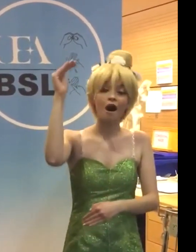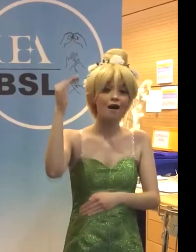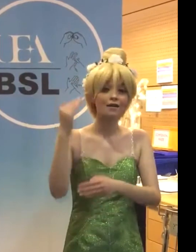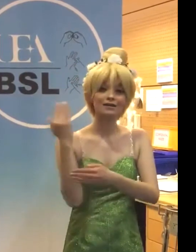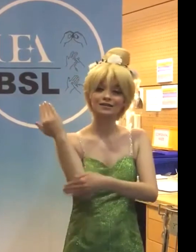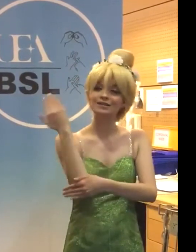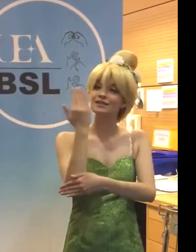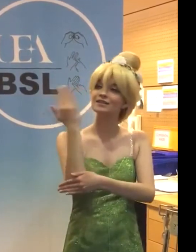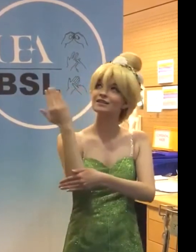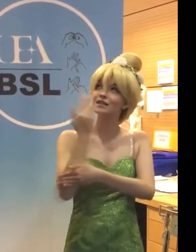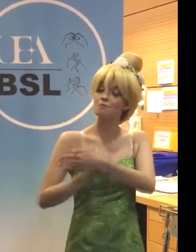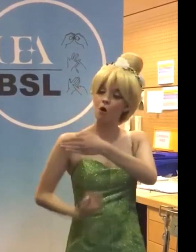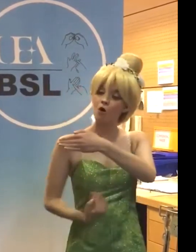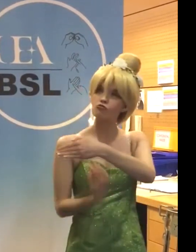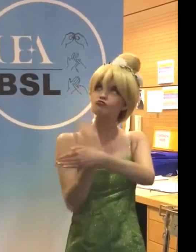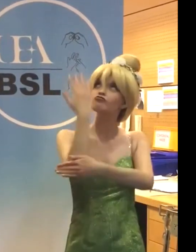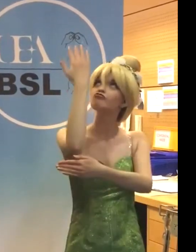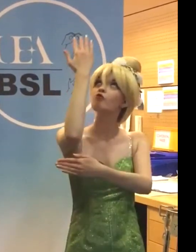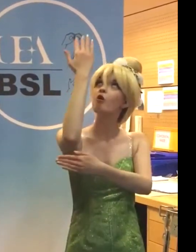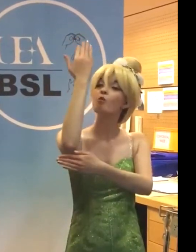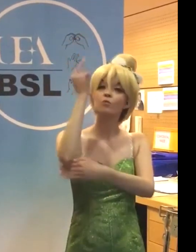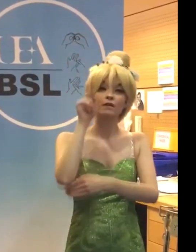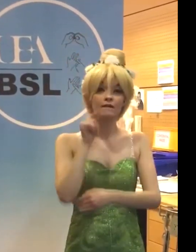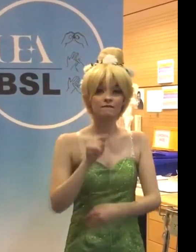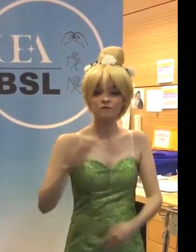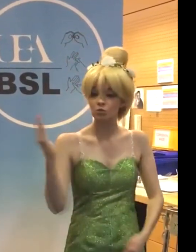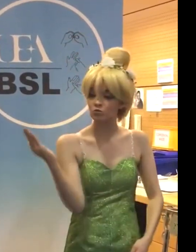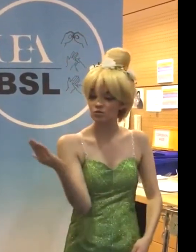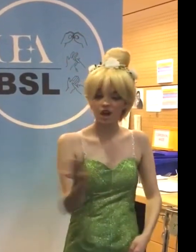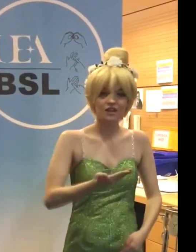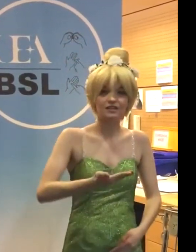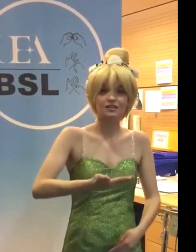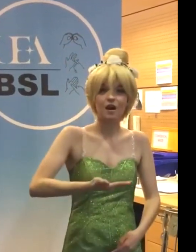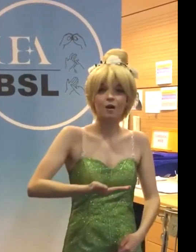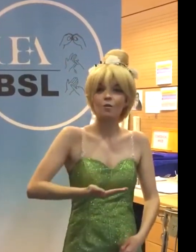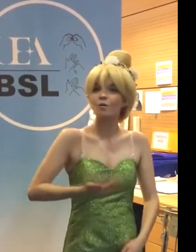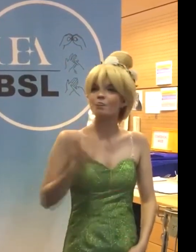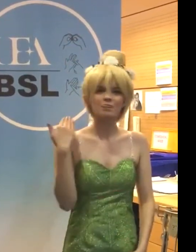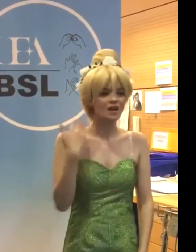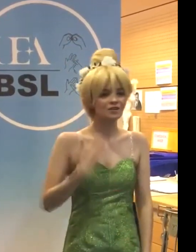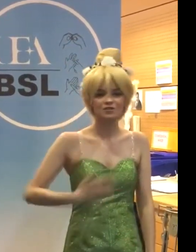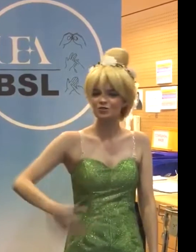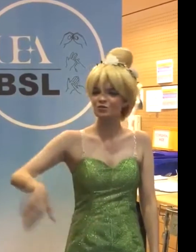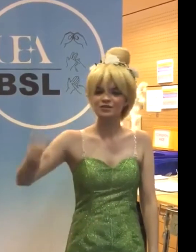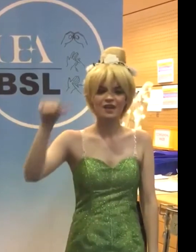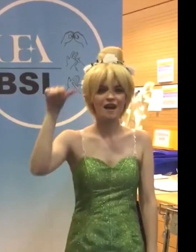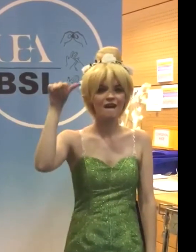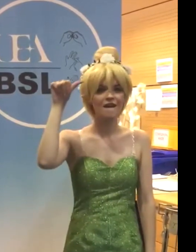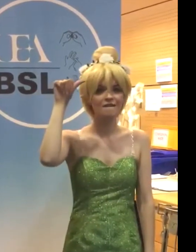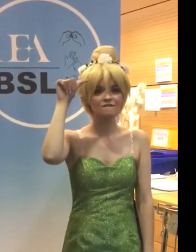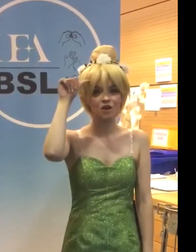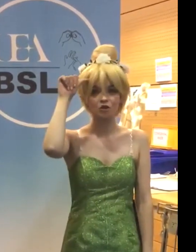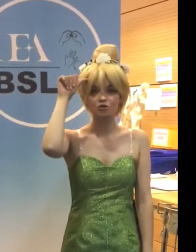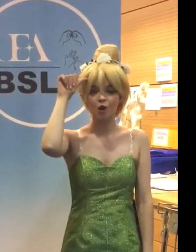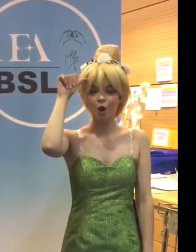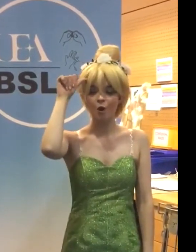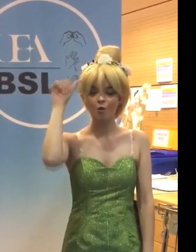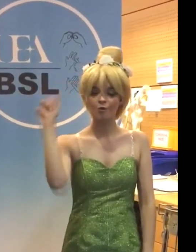you cut it down, then you'll never know.